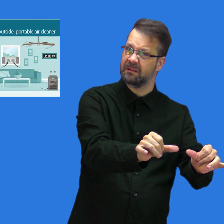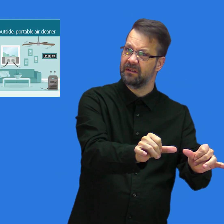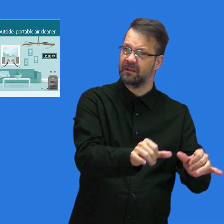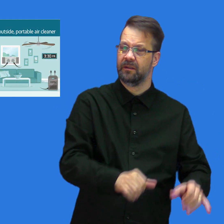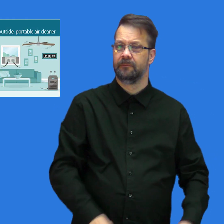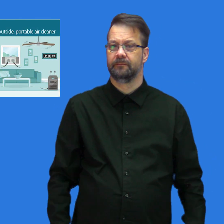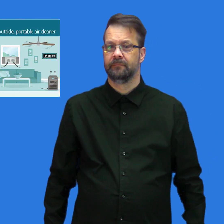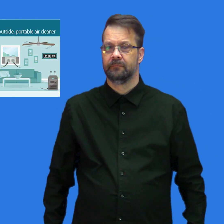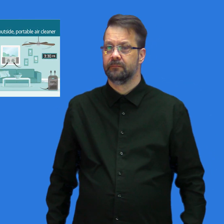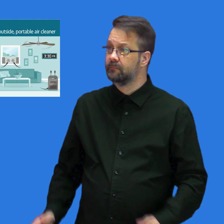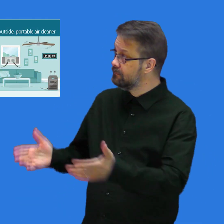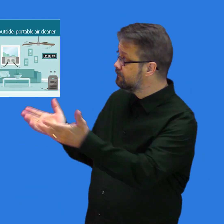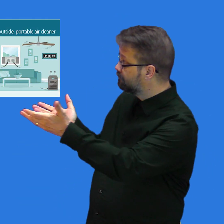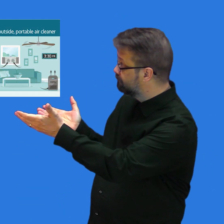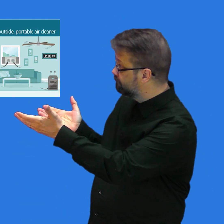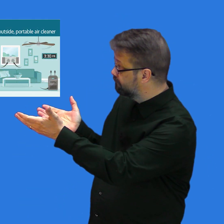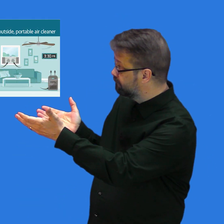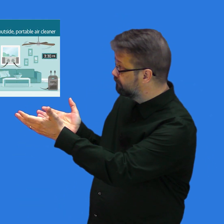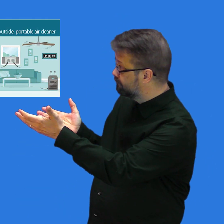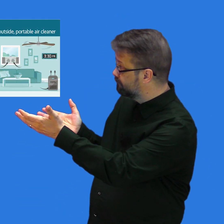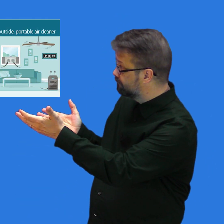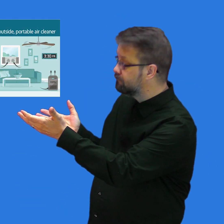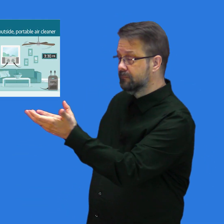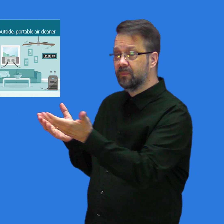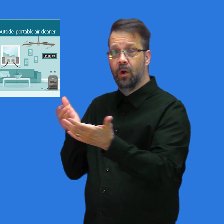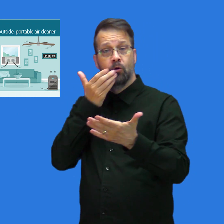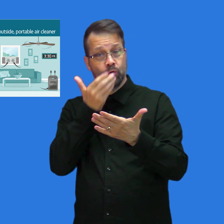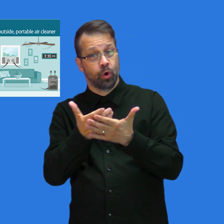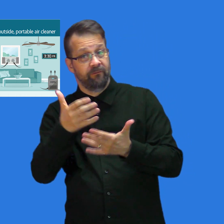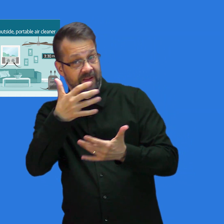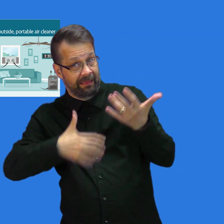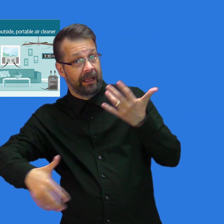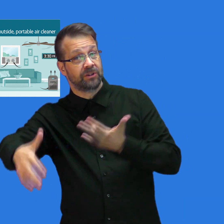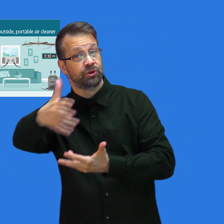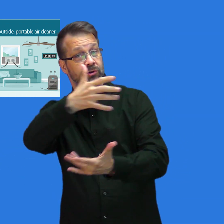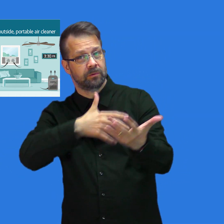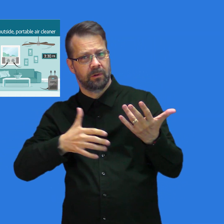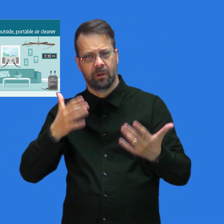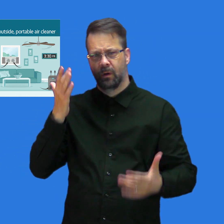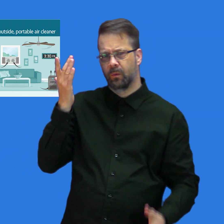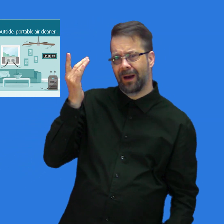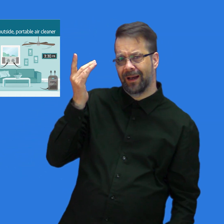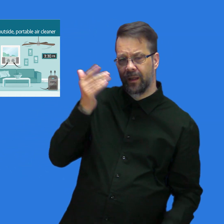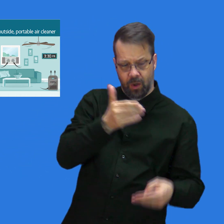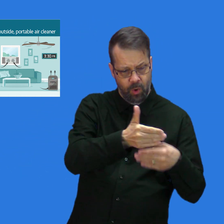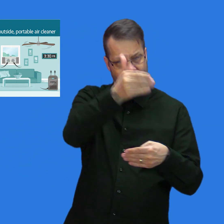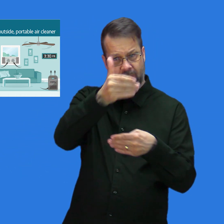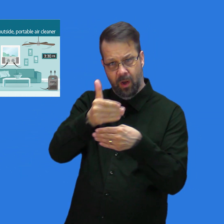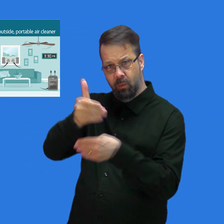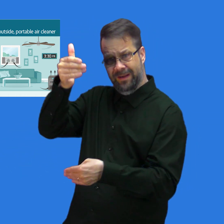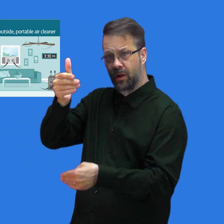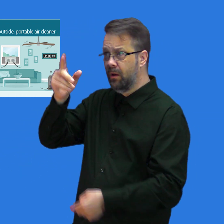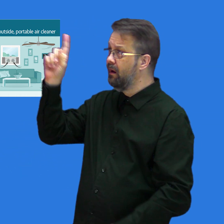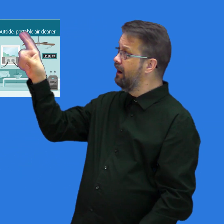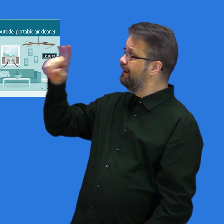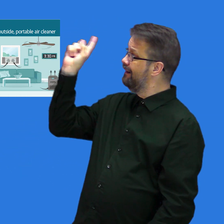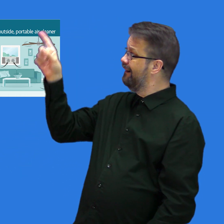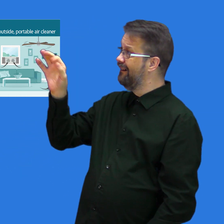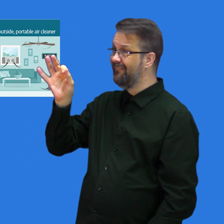Now this picture shows a room with good ventilation. It has open windows, a ceiling fan,